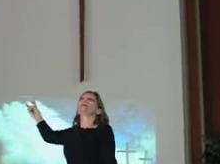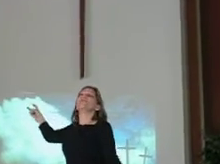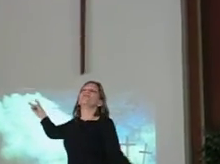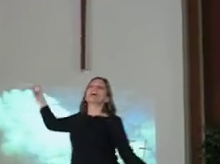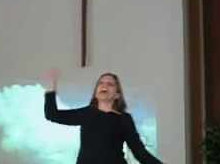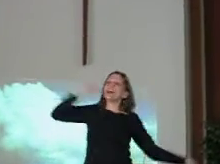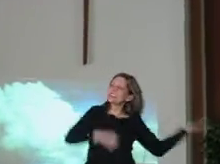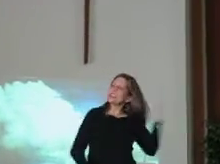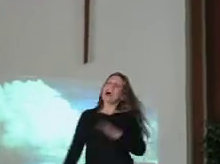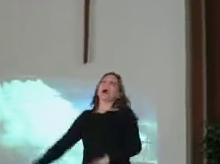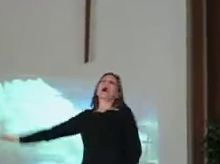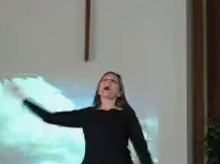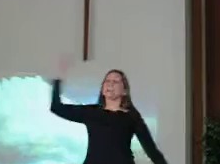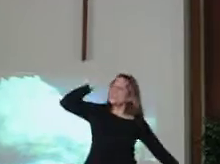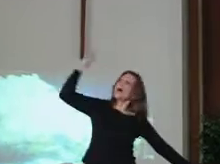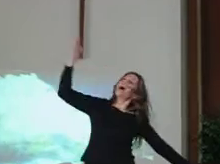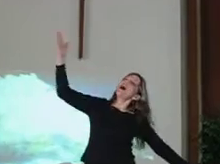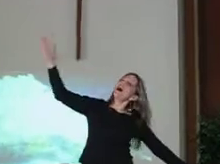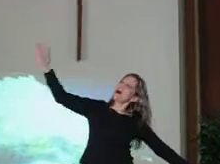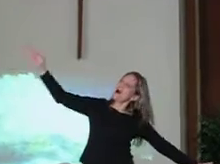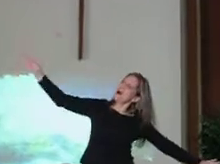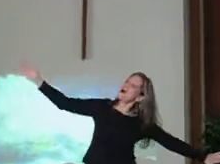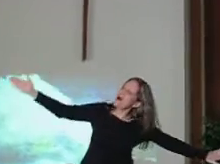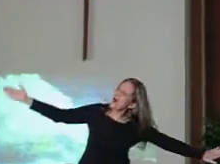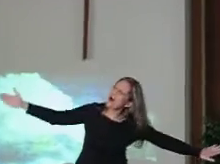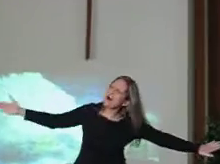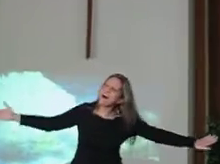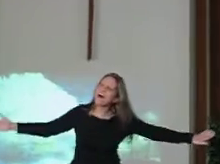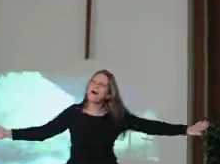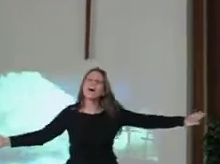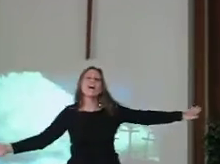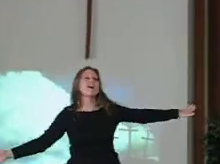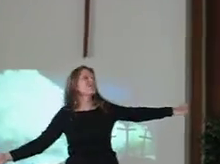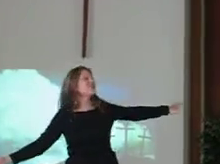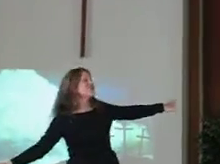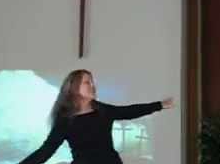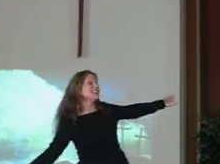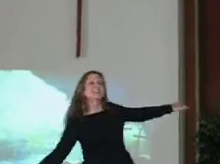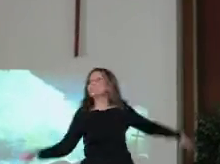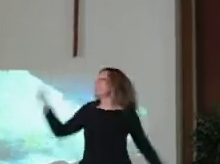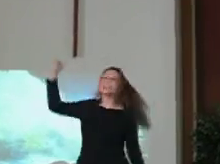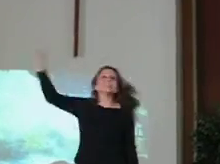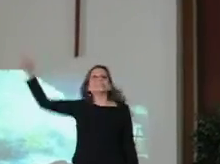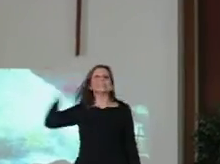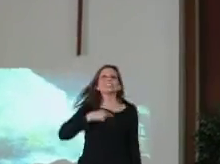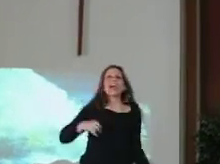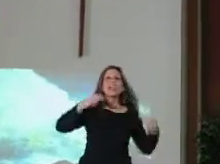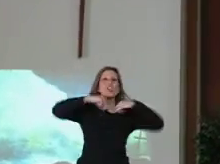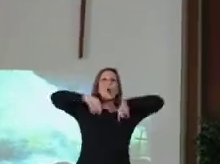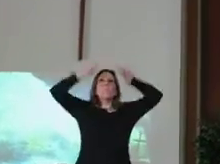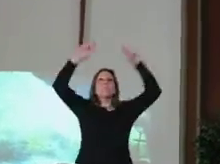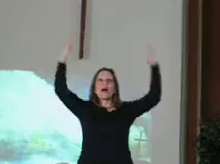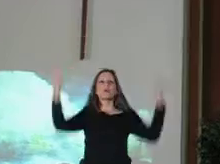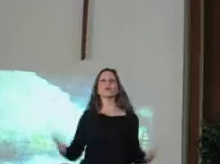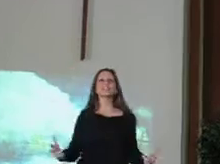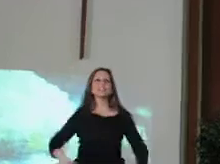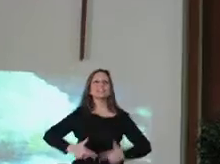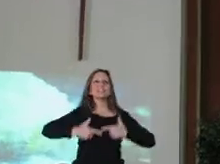And I say, oh, this is my relieved,